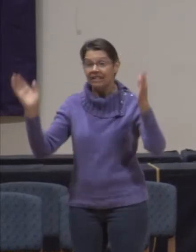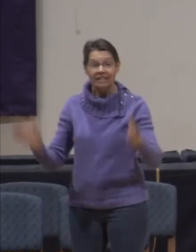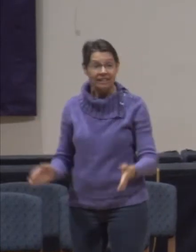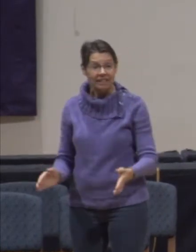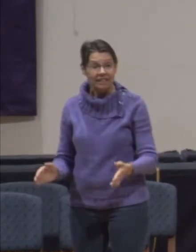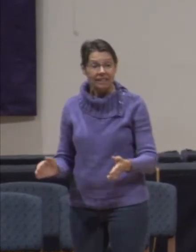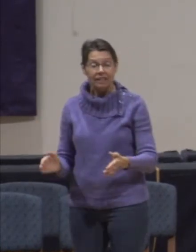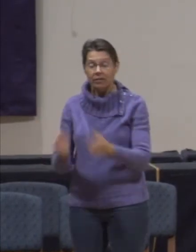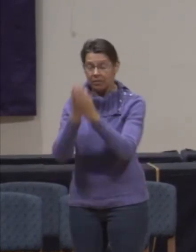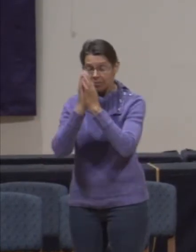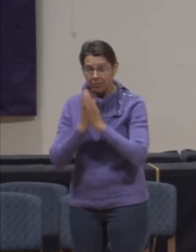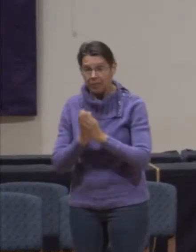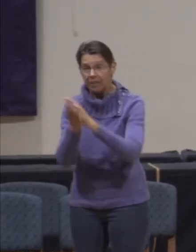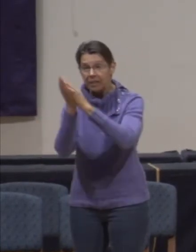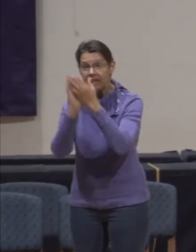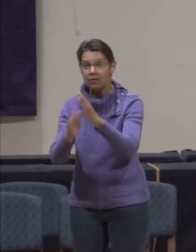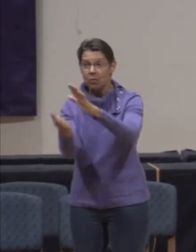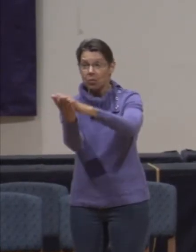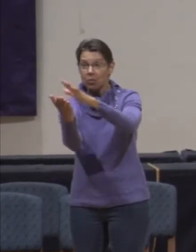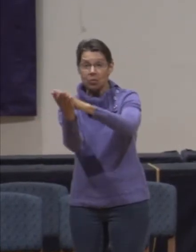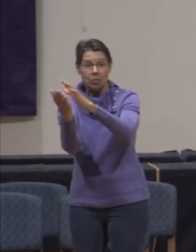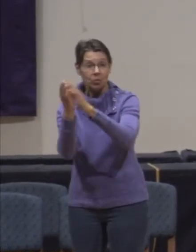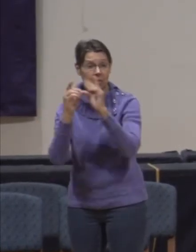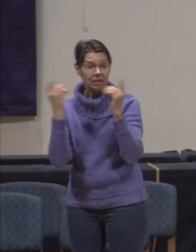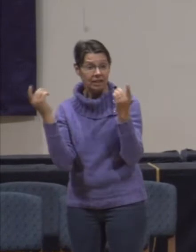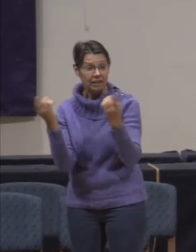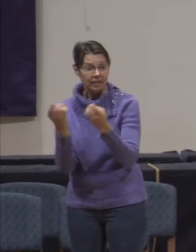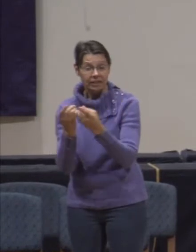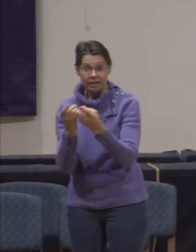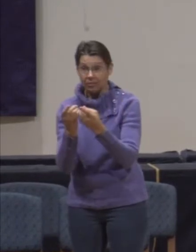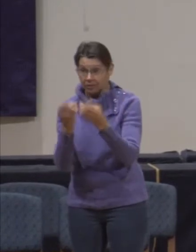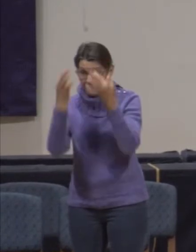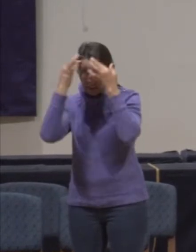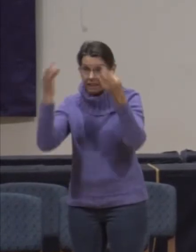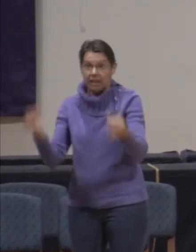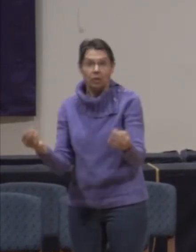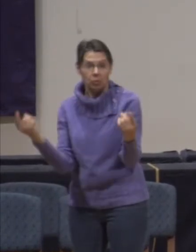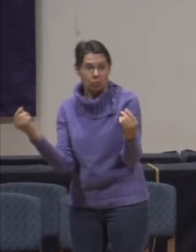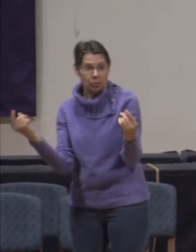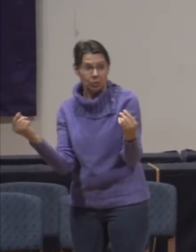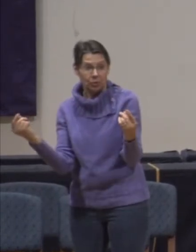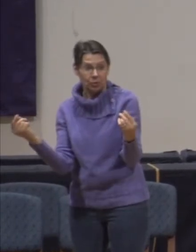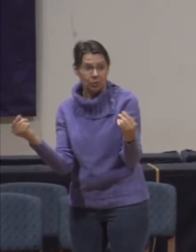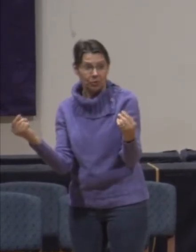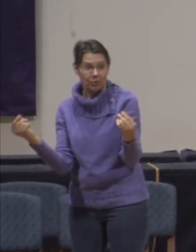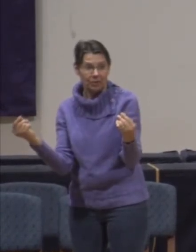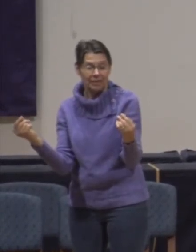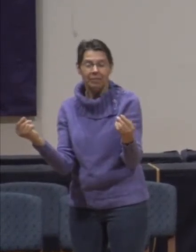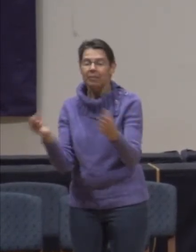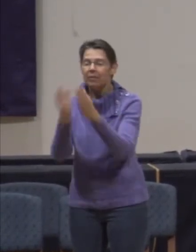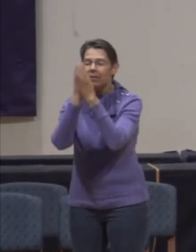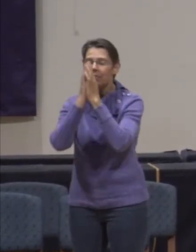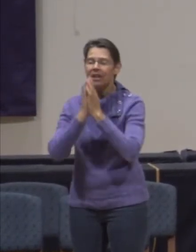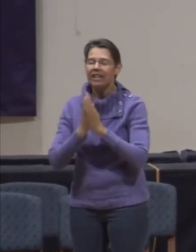making their best decisions. Maybe we pray peace instead of react in anger.